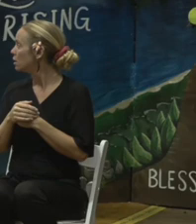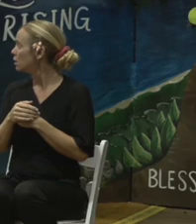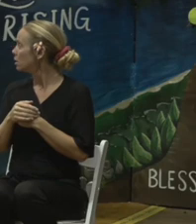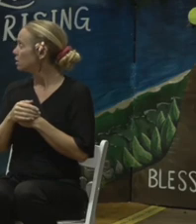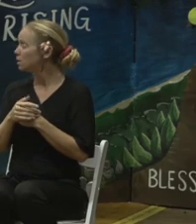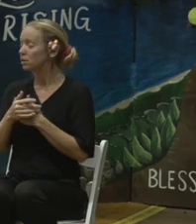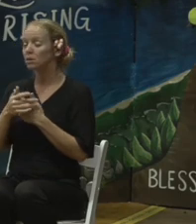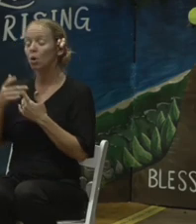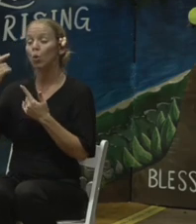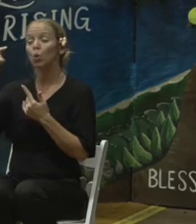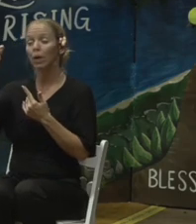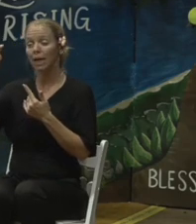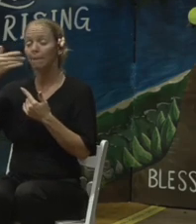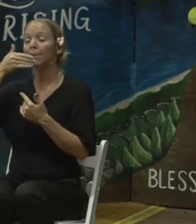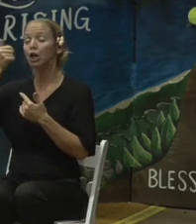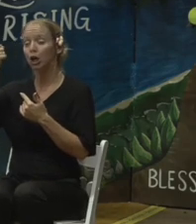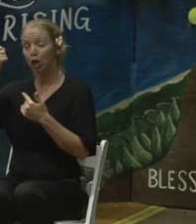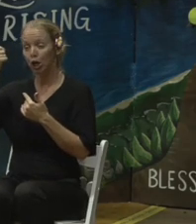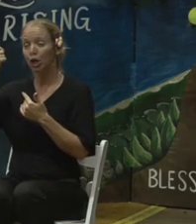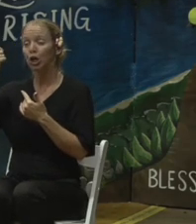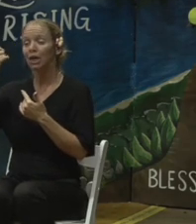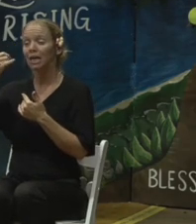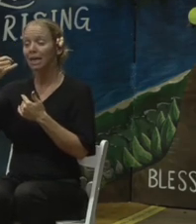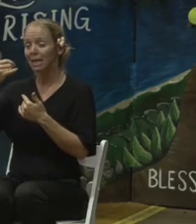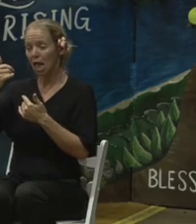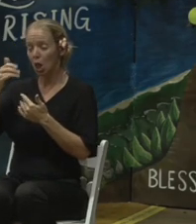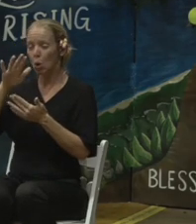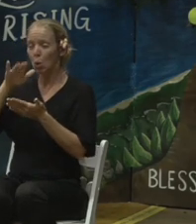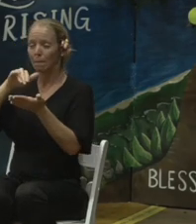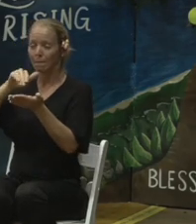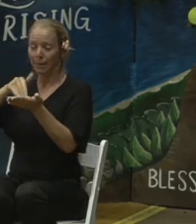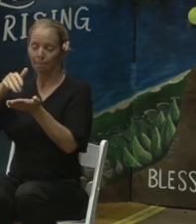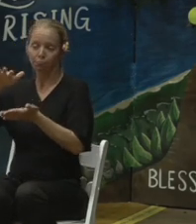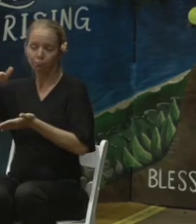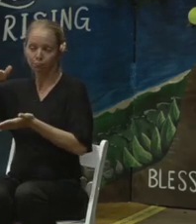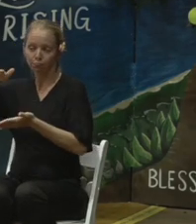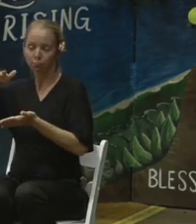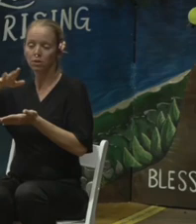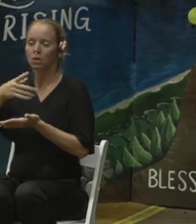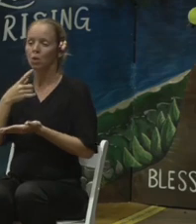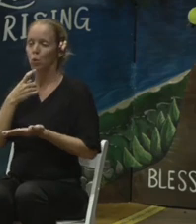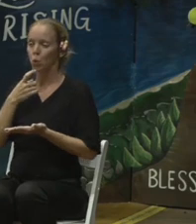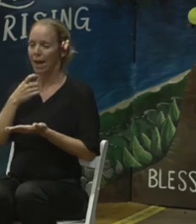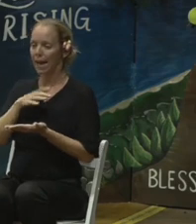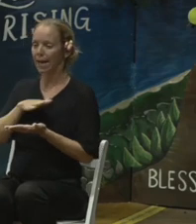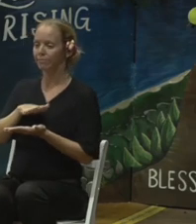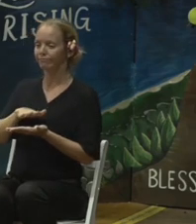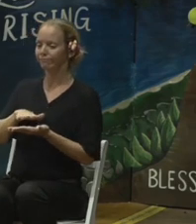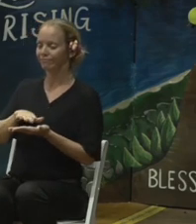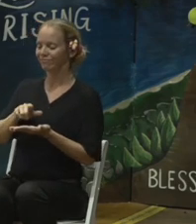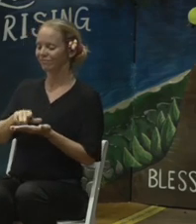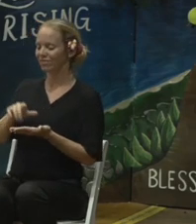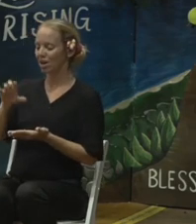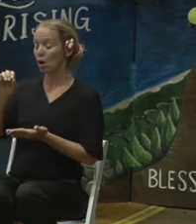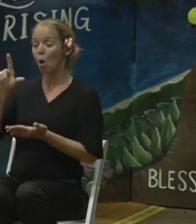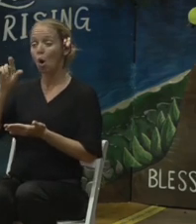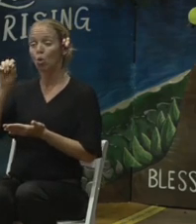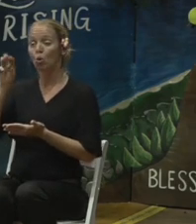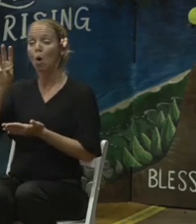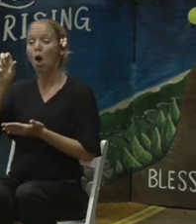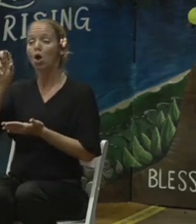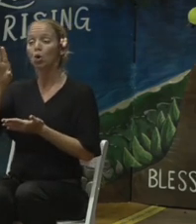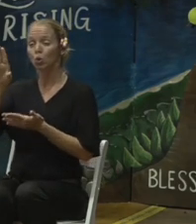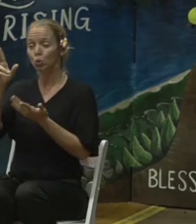on these aspects, yellow and medium. So as you can see here, the rank, Oluwalu ranked number one.